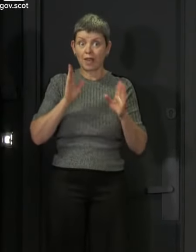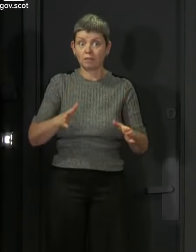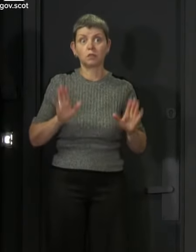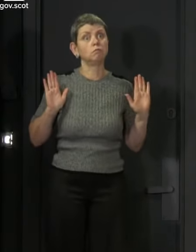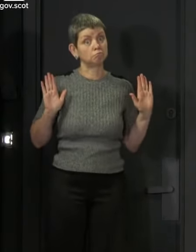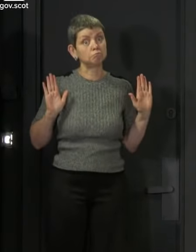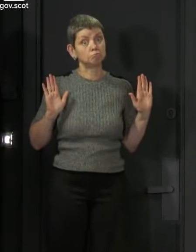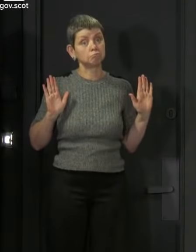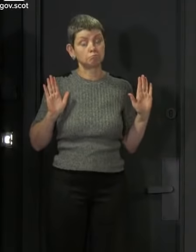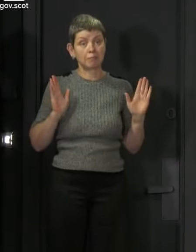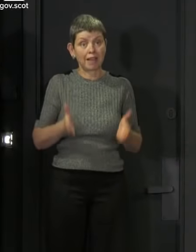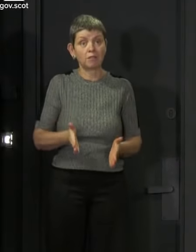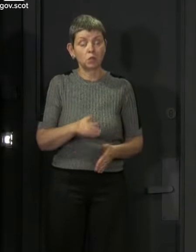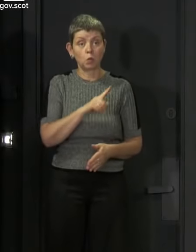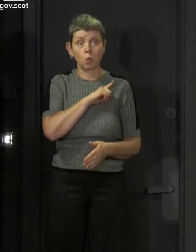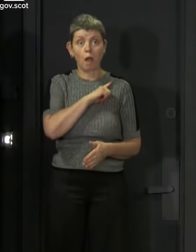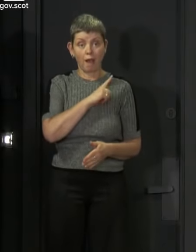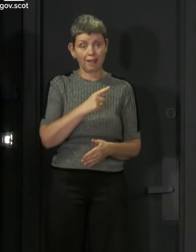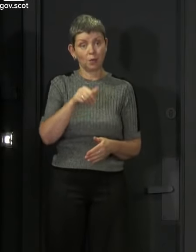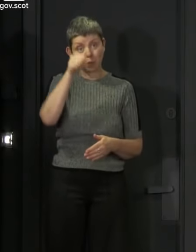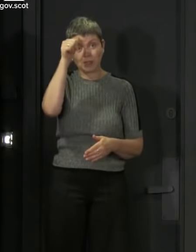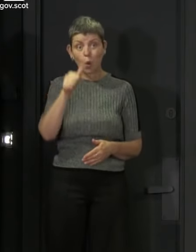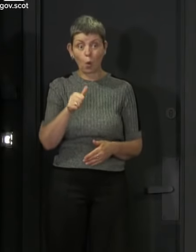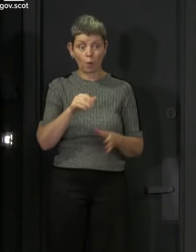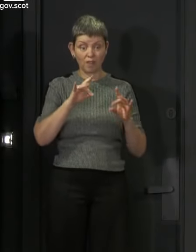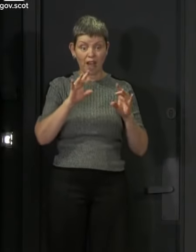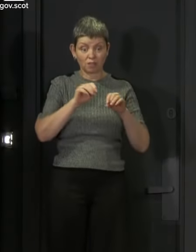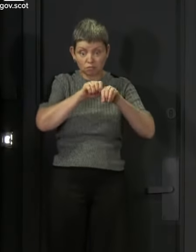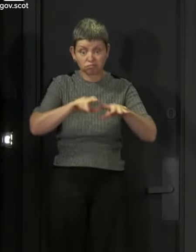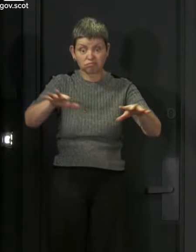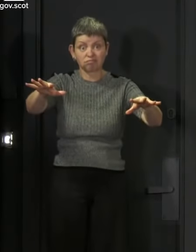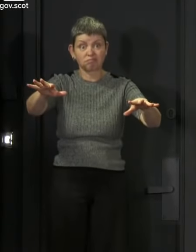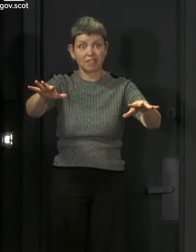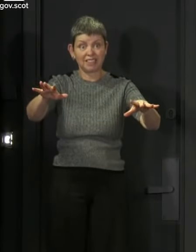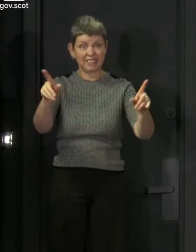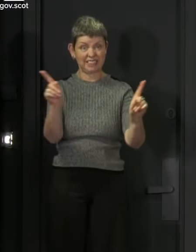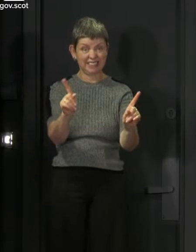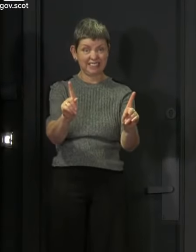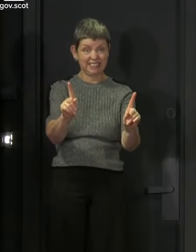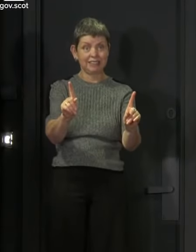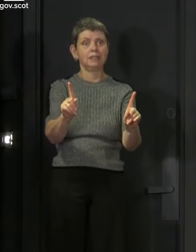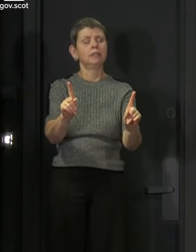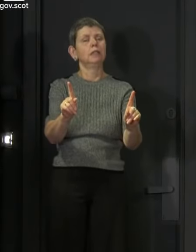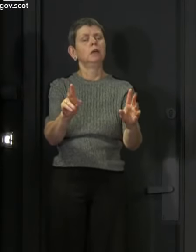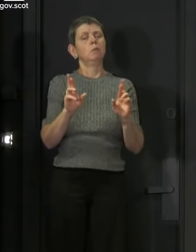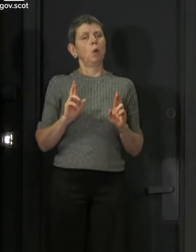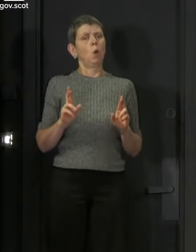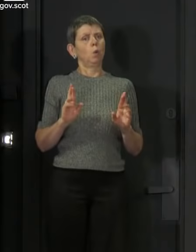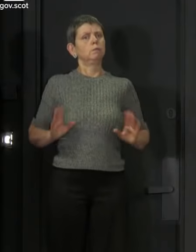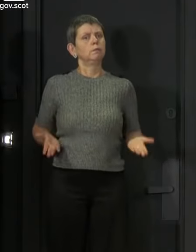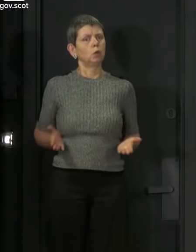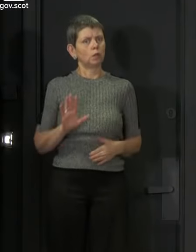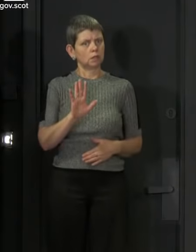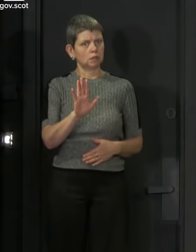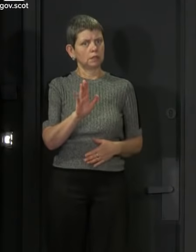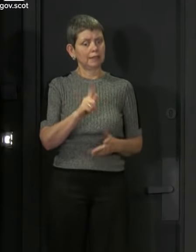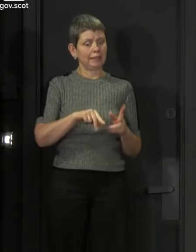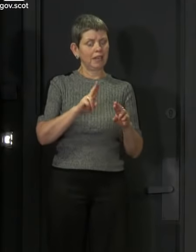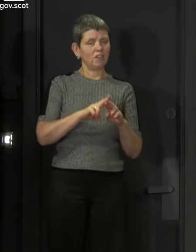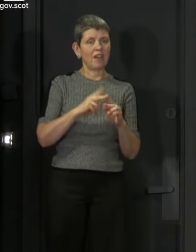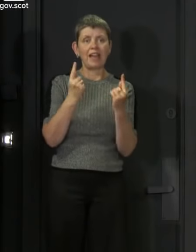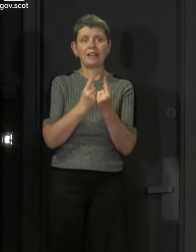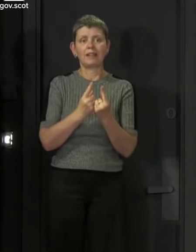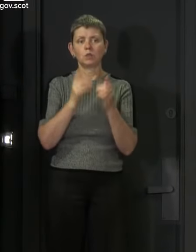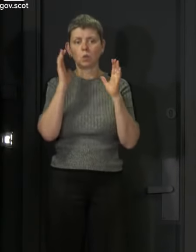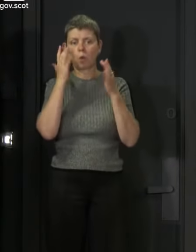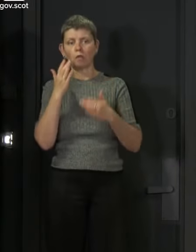Because we've seen what happens when this virus runs out of control. But let's not read too much into this just now. If there is anything to worry about